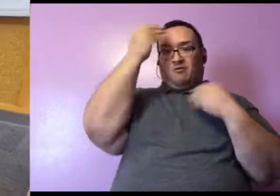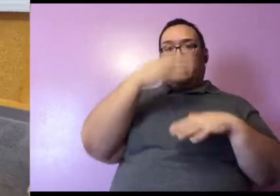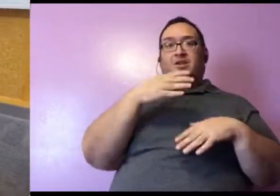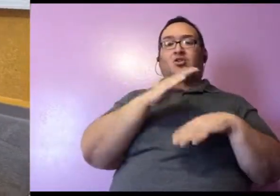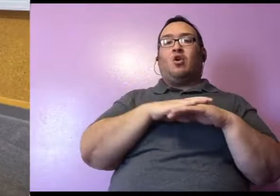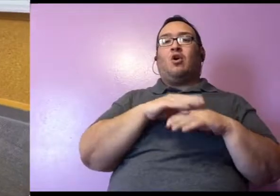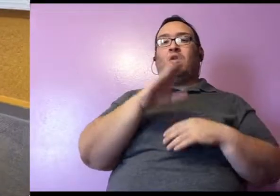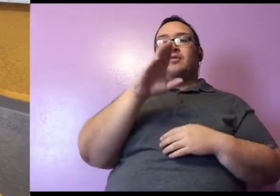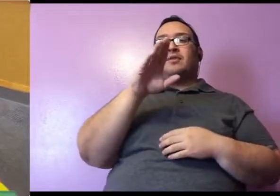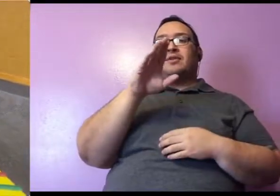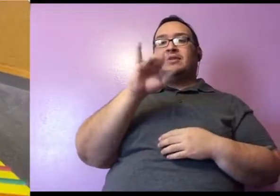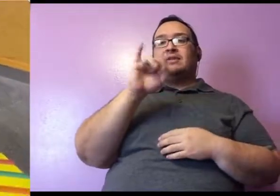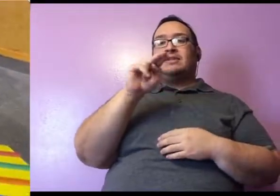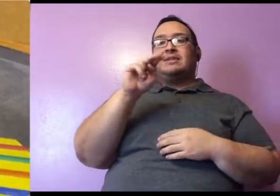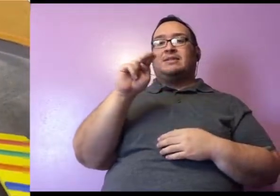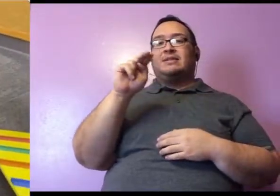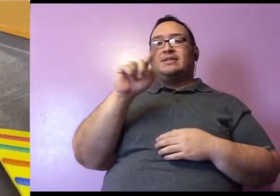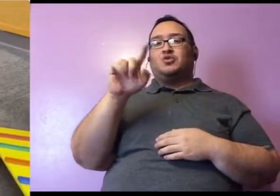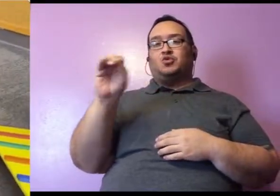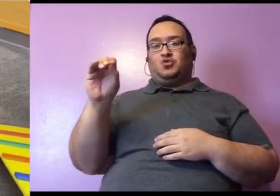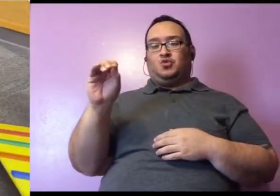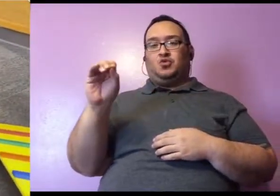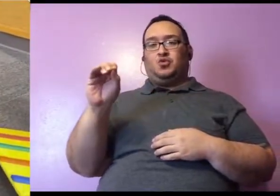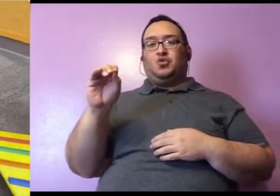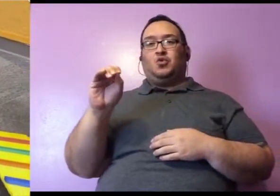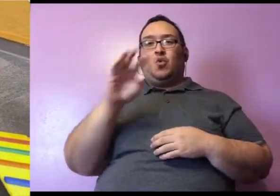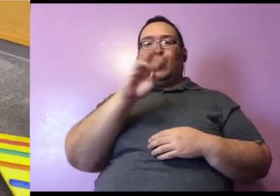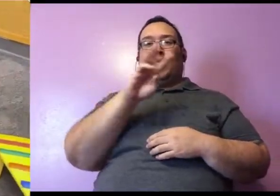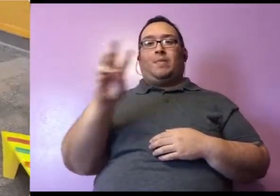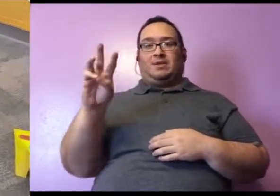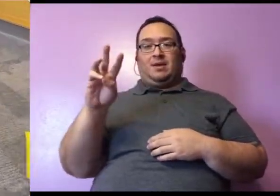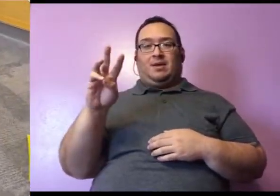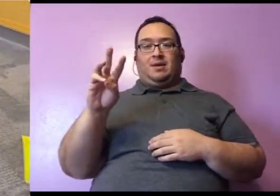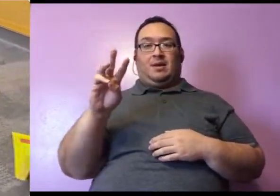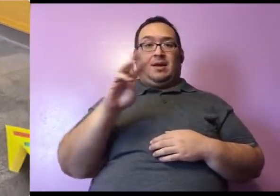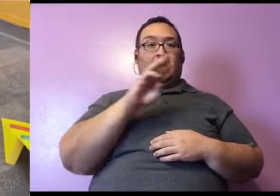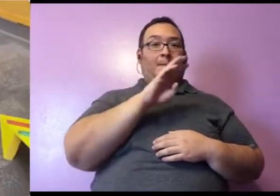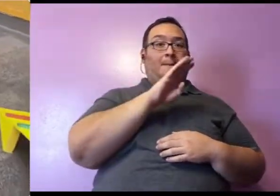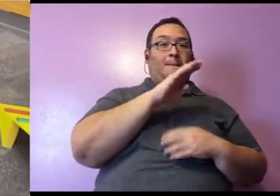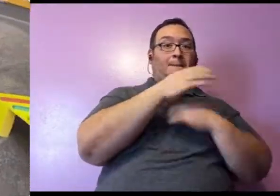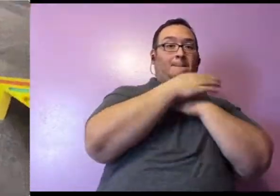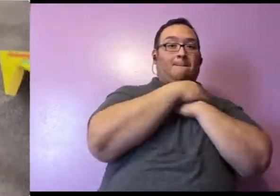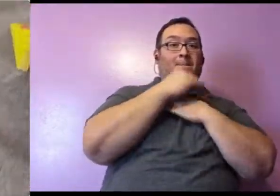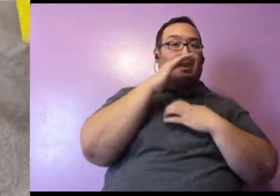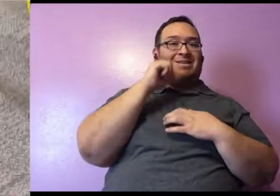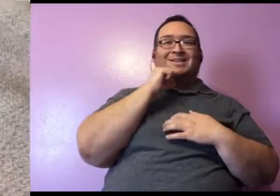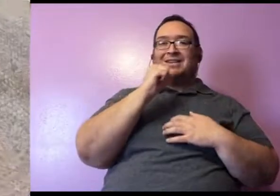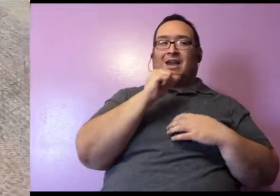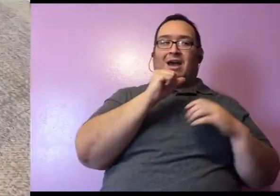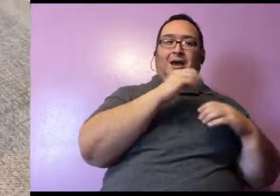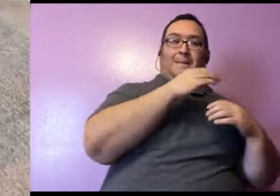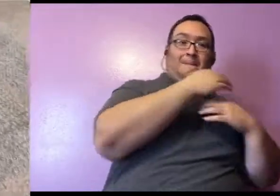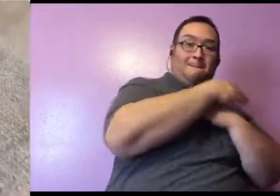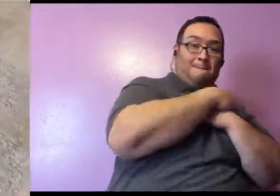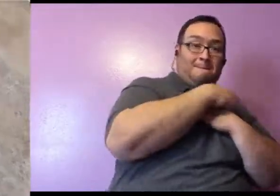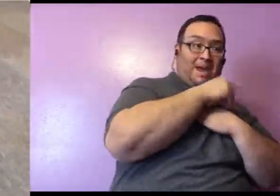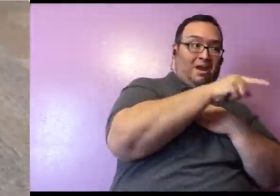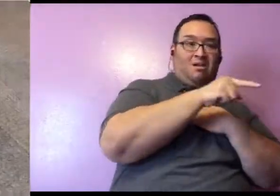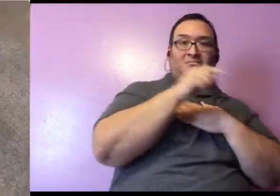website in a little bit. But here's the gist of it. Bear cats are neither bears nor cats. They're a fun combination of both.